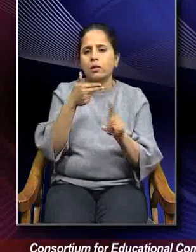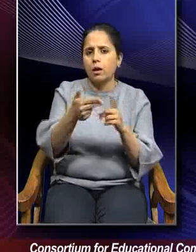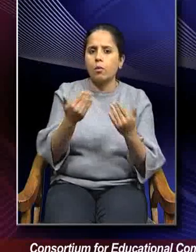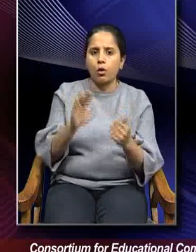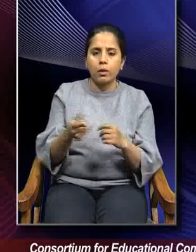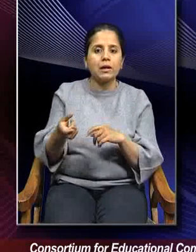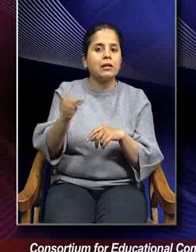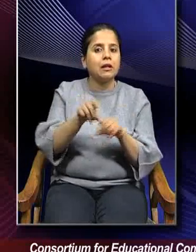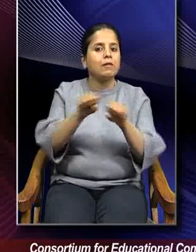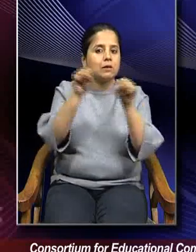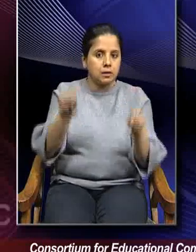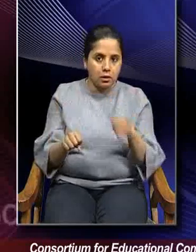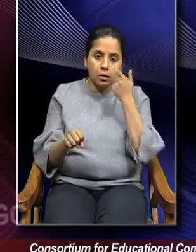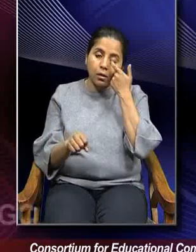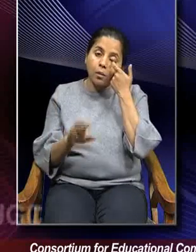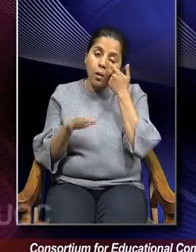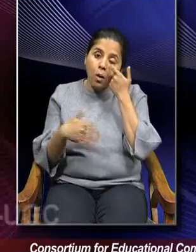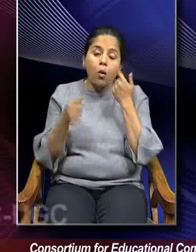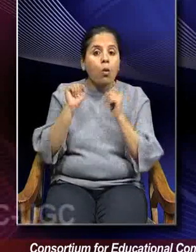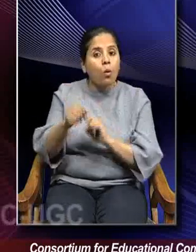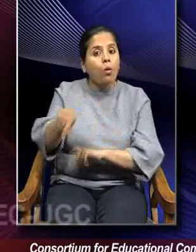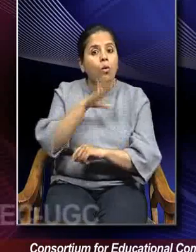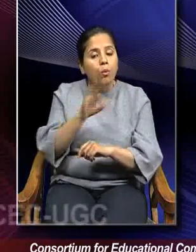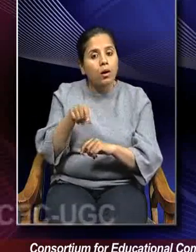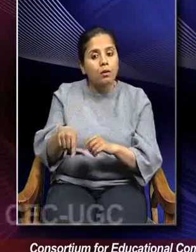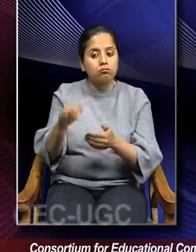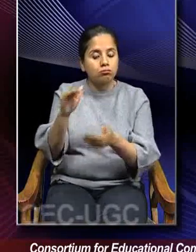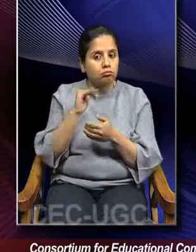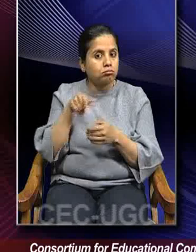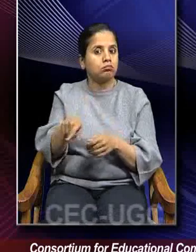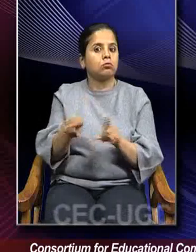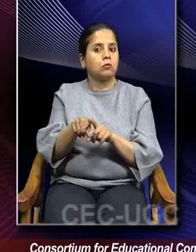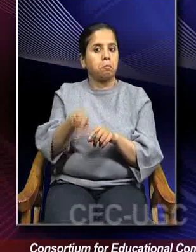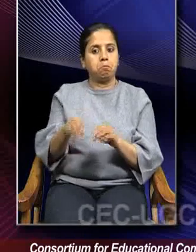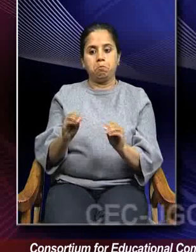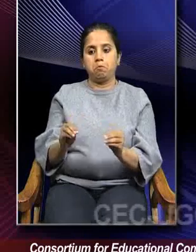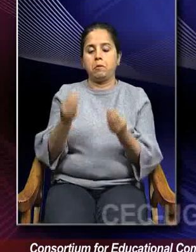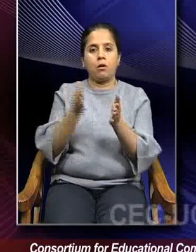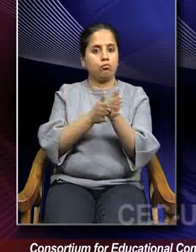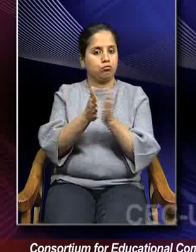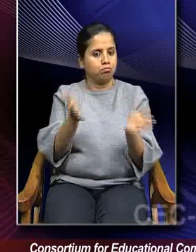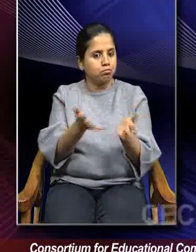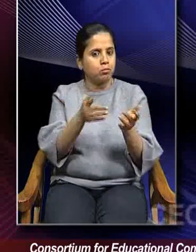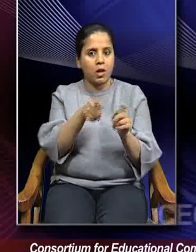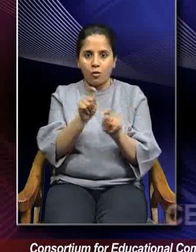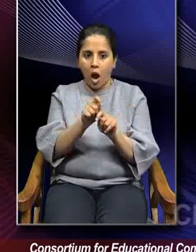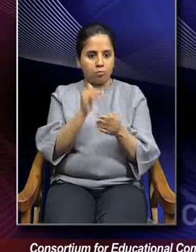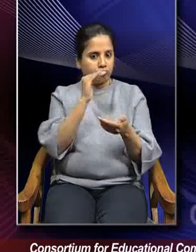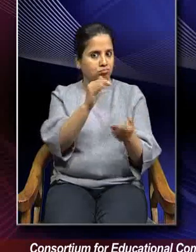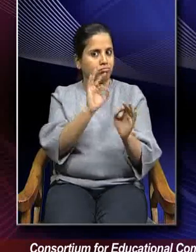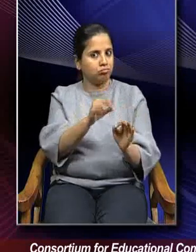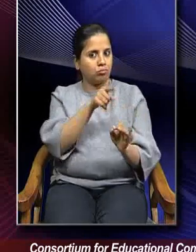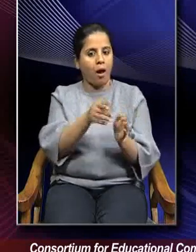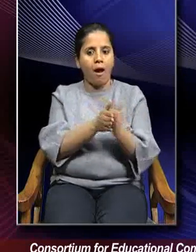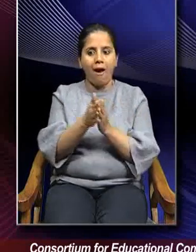incentive system or the reward method of motivation that you give some reward to a person and person would get